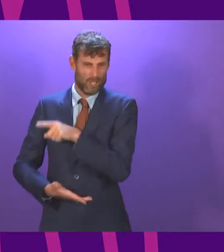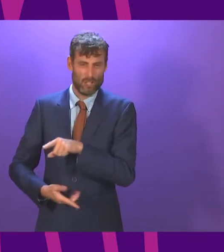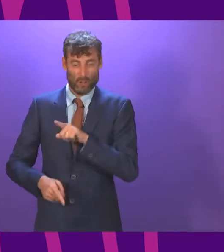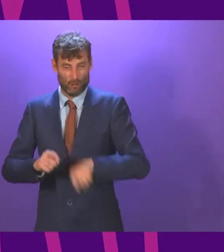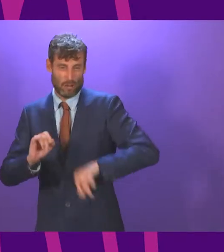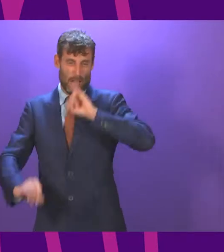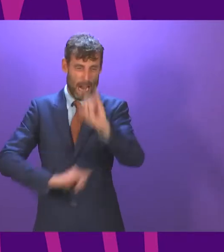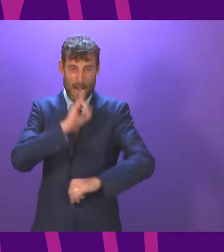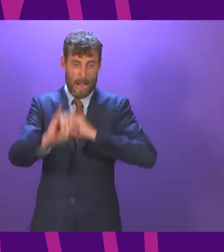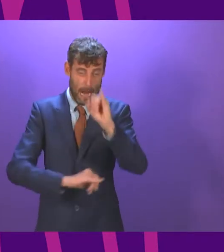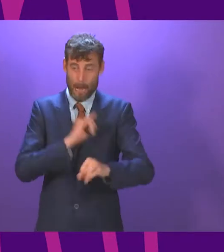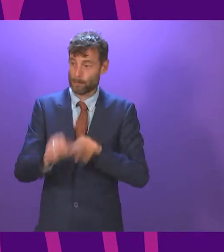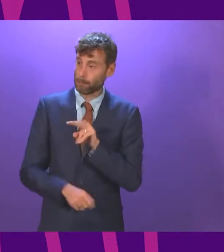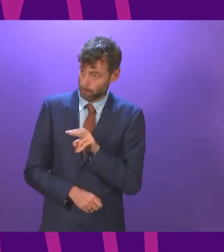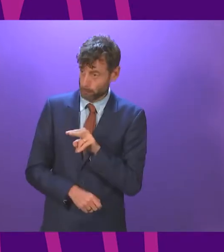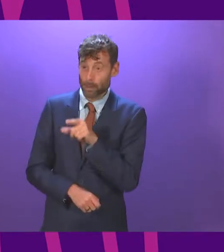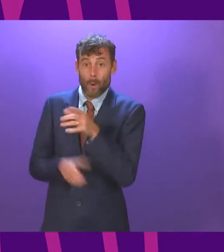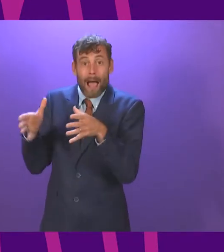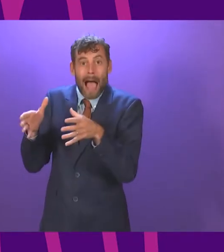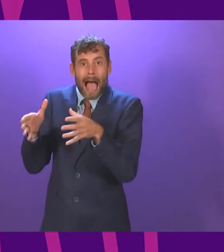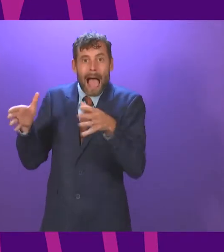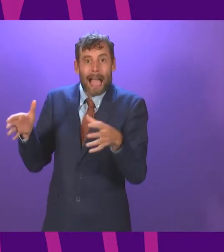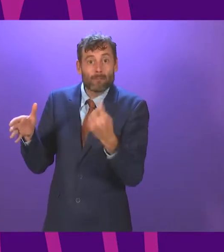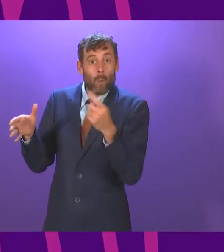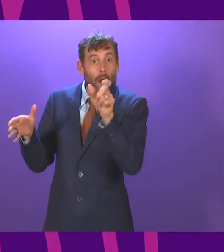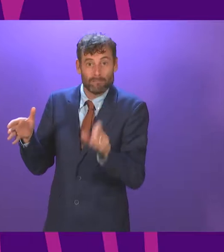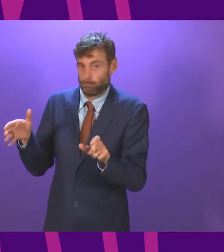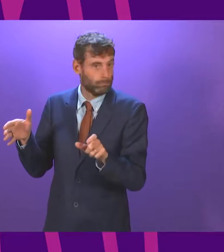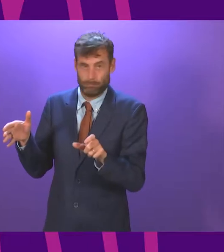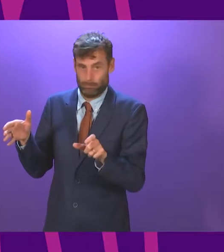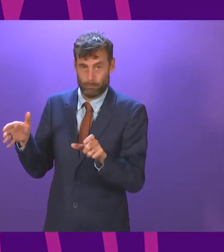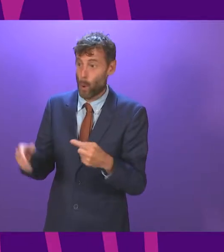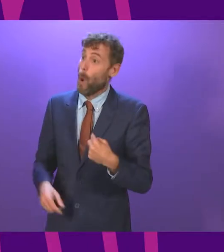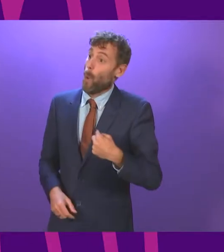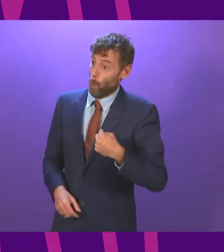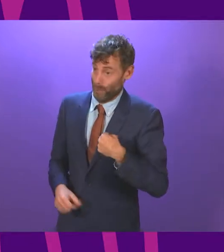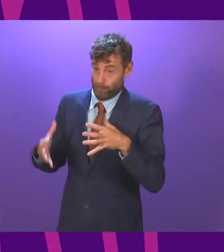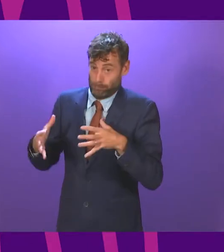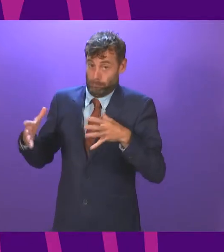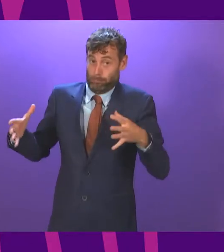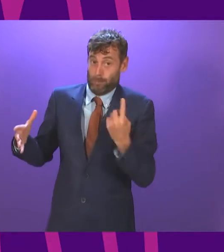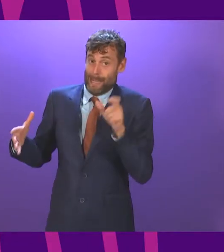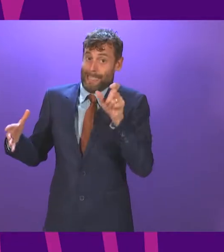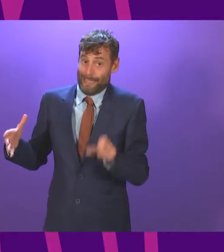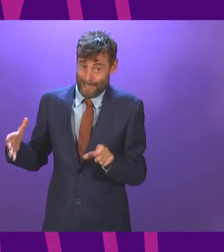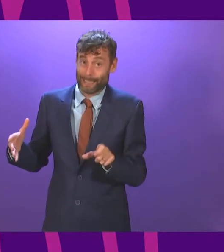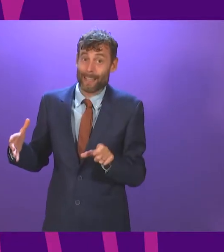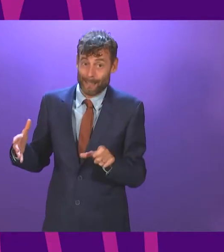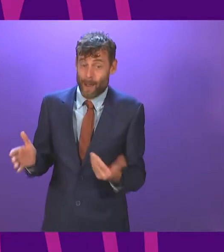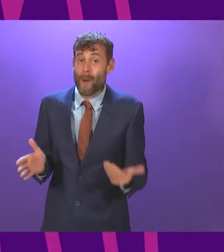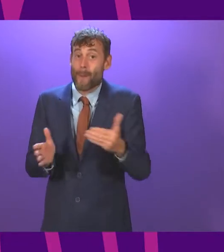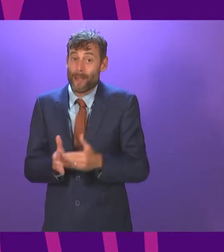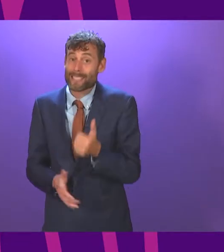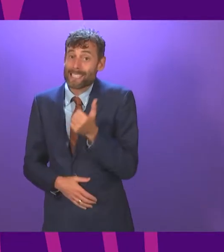they gained not a single seat in this parliament we in fact gained a seat in this parliament and came back with